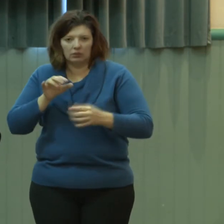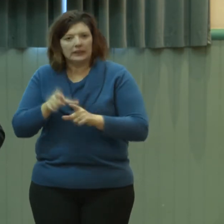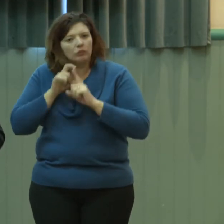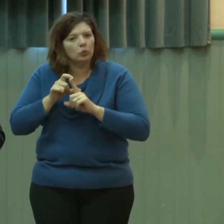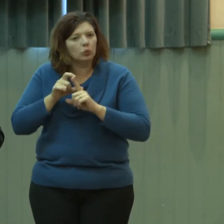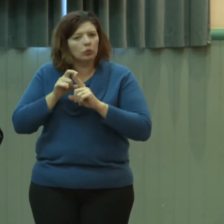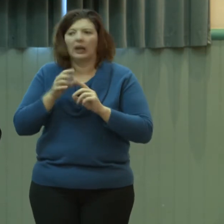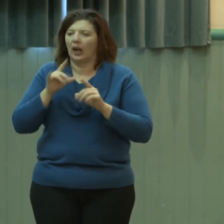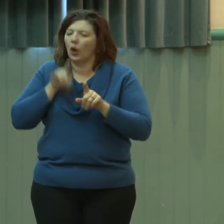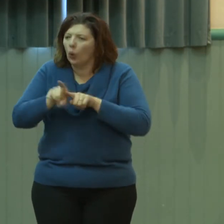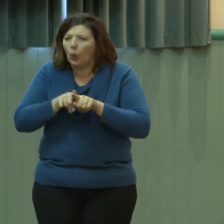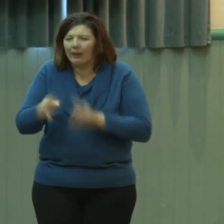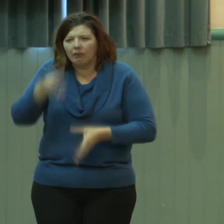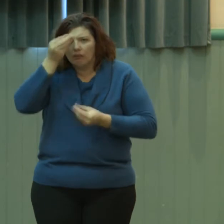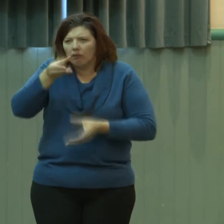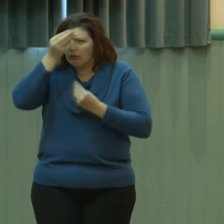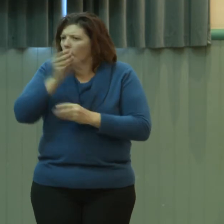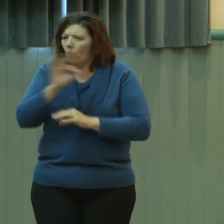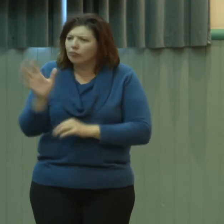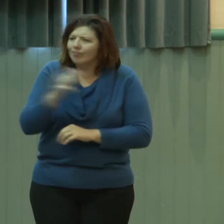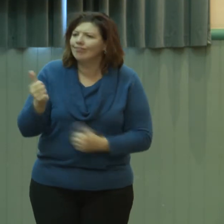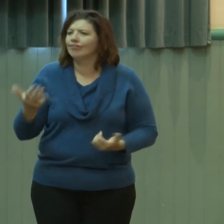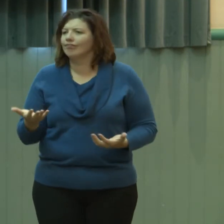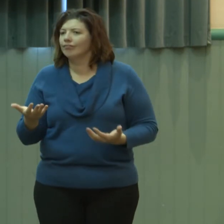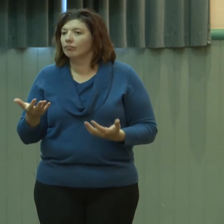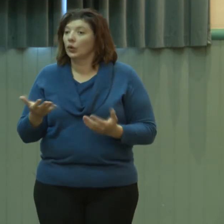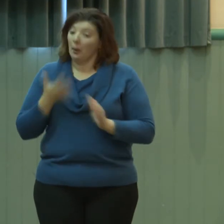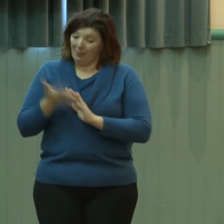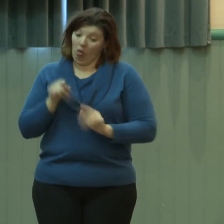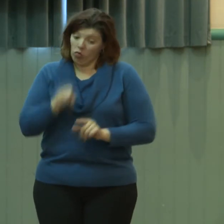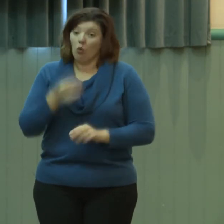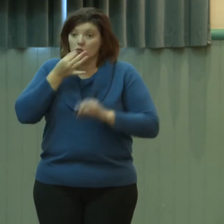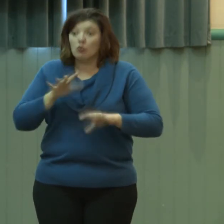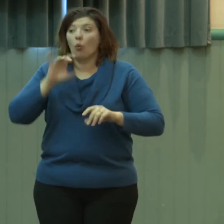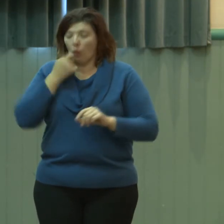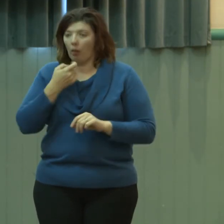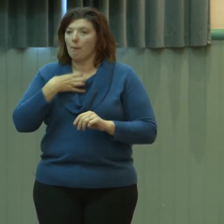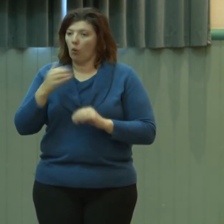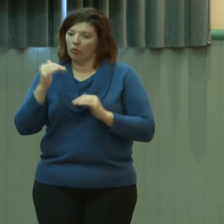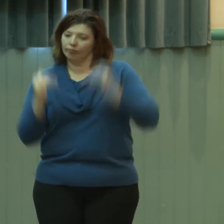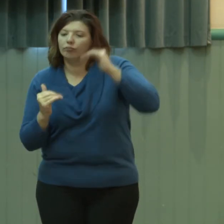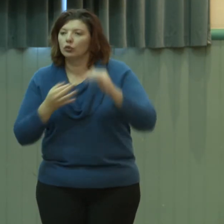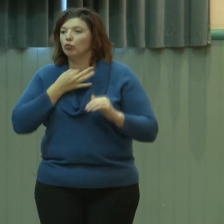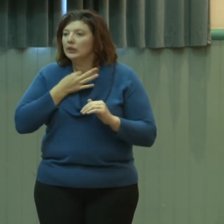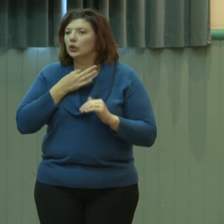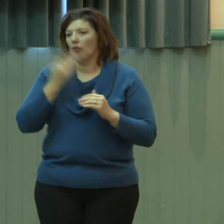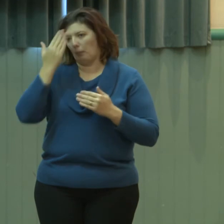other things. Those in turn are more likely to have mental health problems. We know that young people with